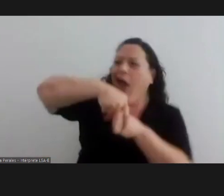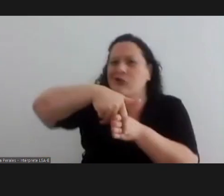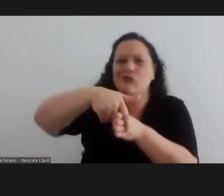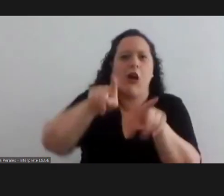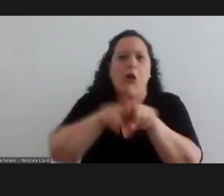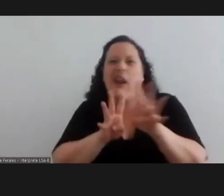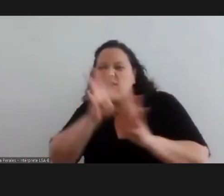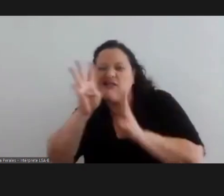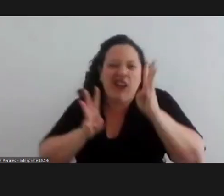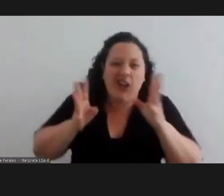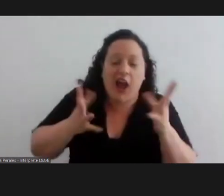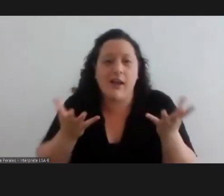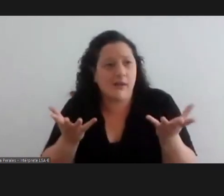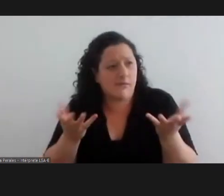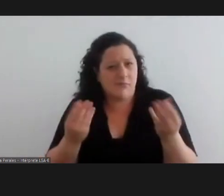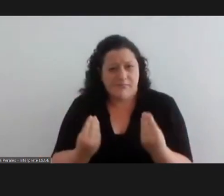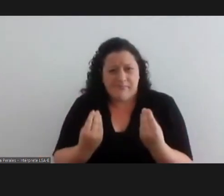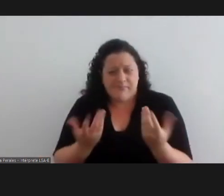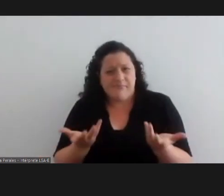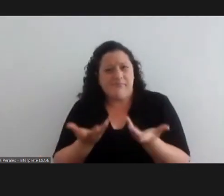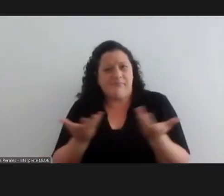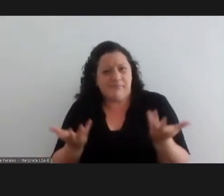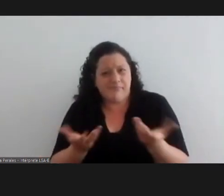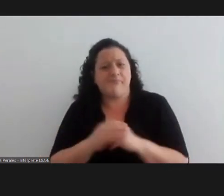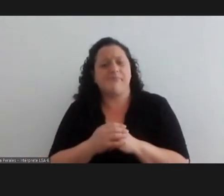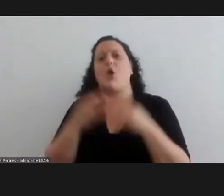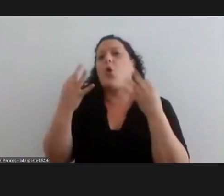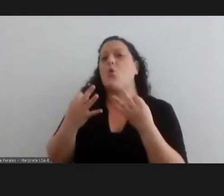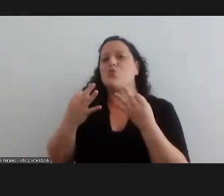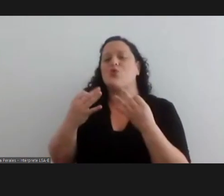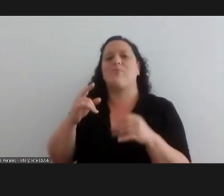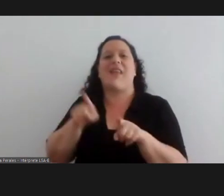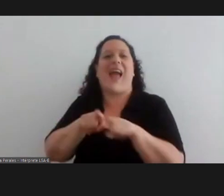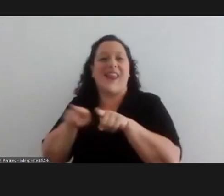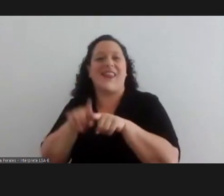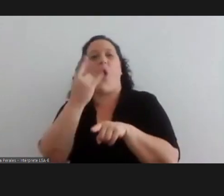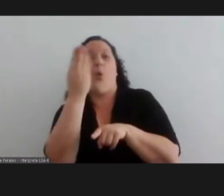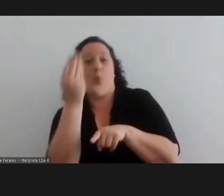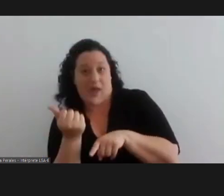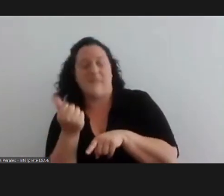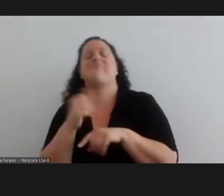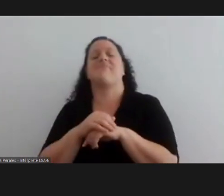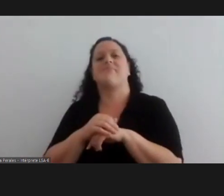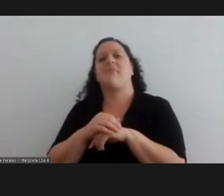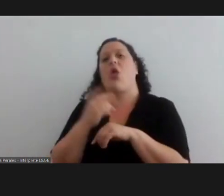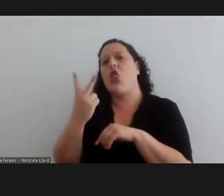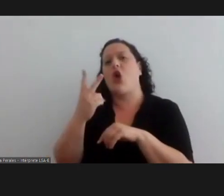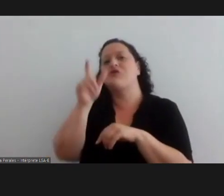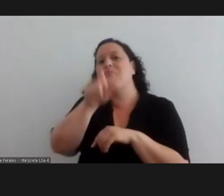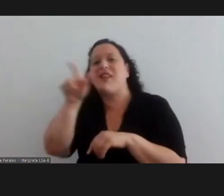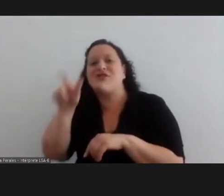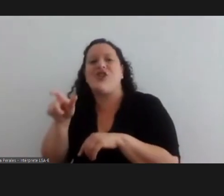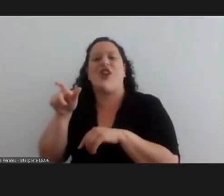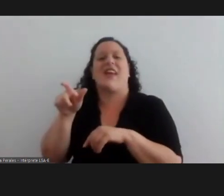and some professors both at uva and fuk both of them architects said at the beginning of their courses